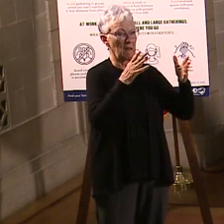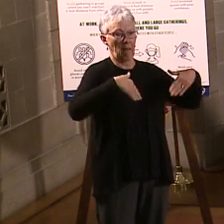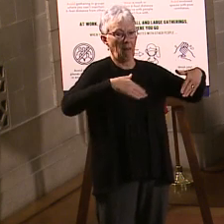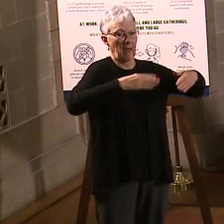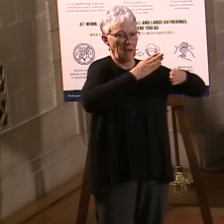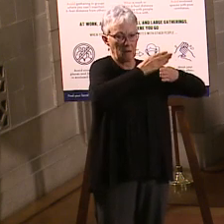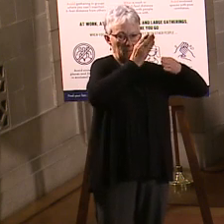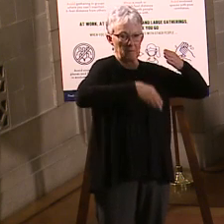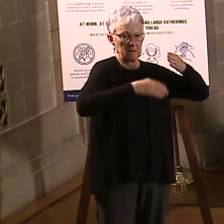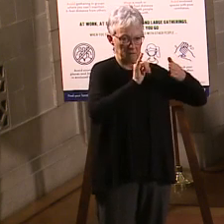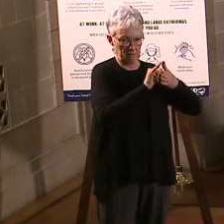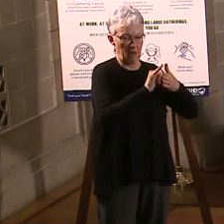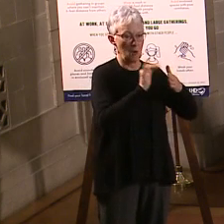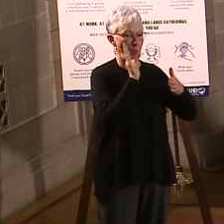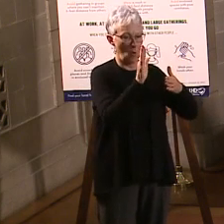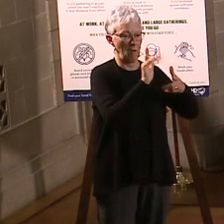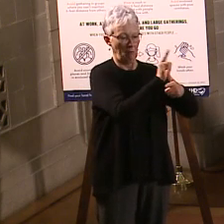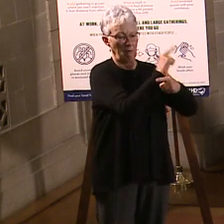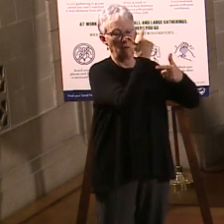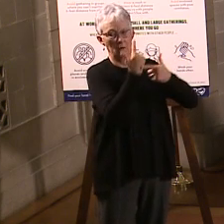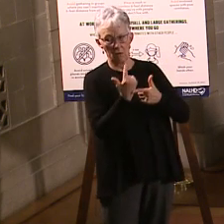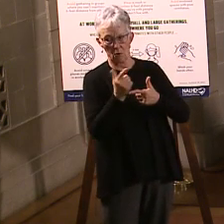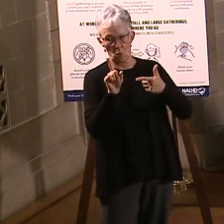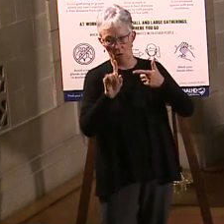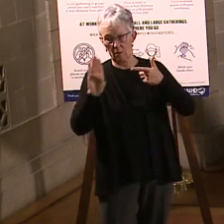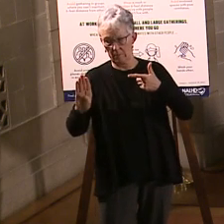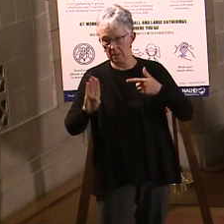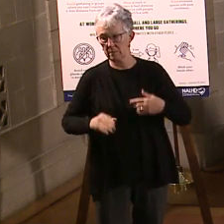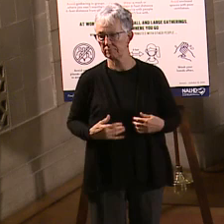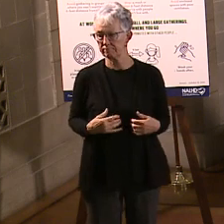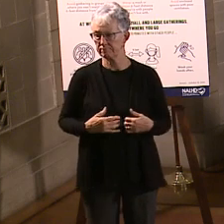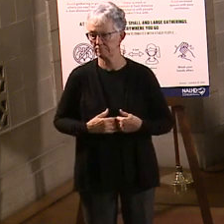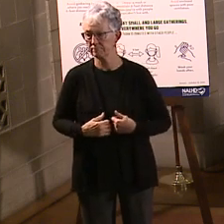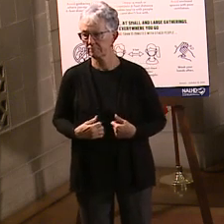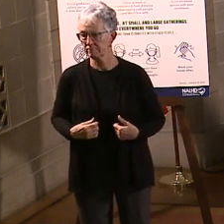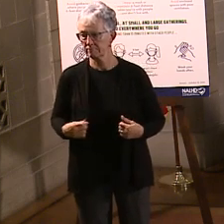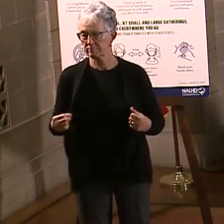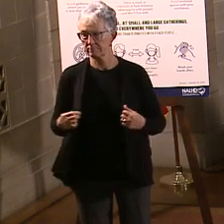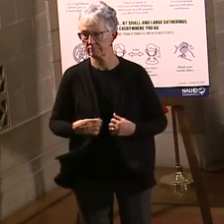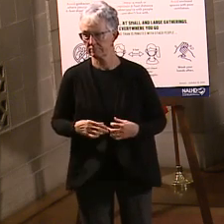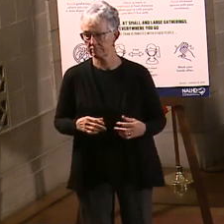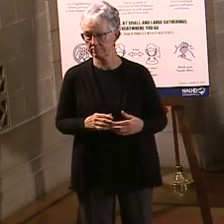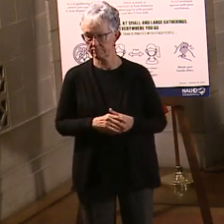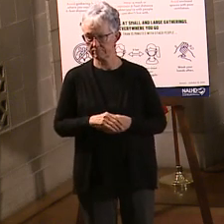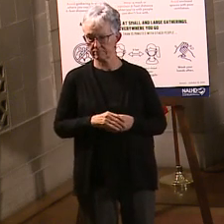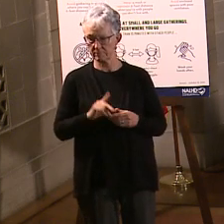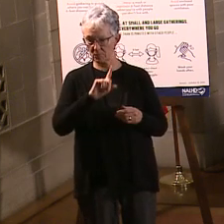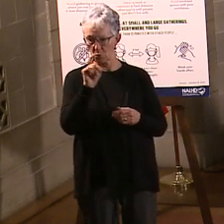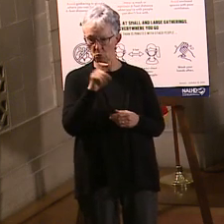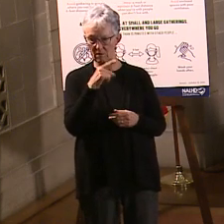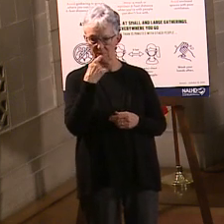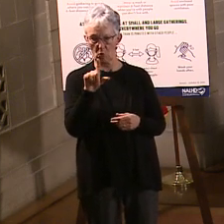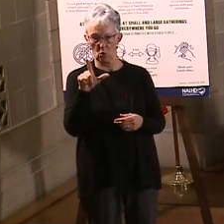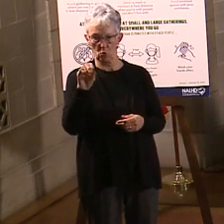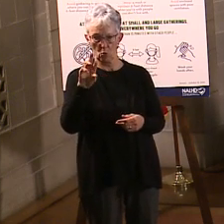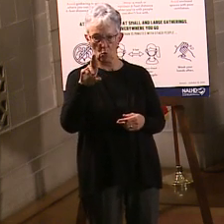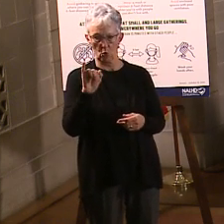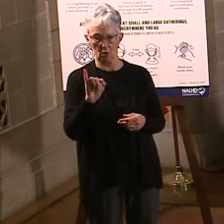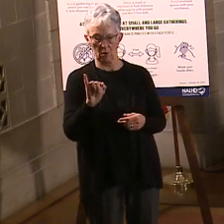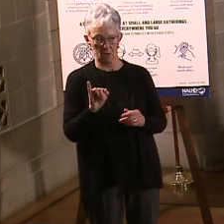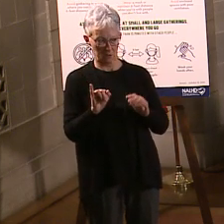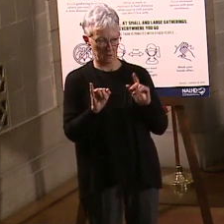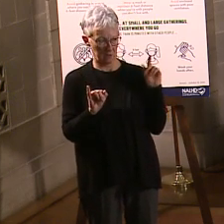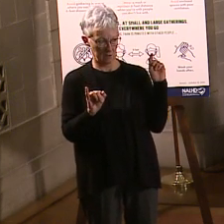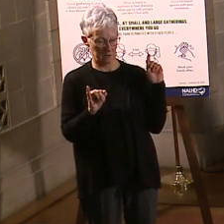Amsley with KTV says she has a question for Lori. Lori, can you please come up? And Lori, remember,